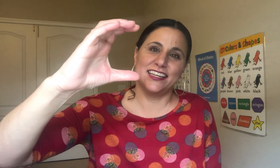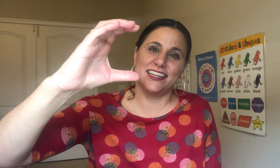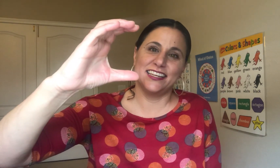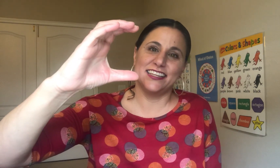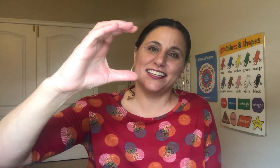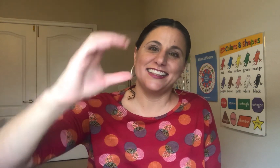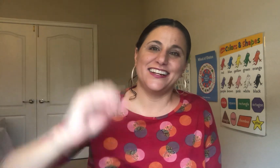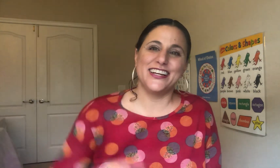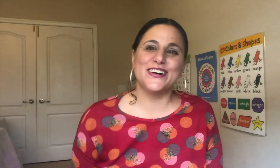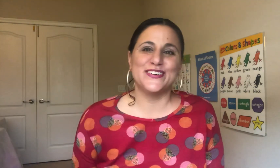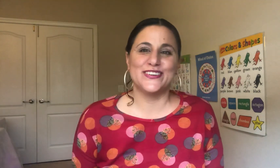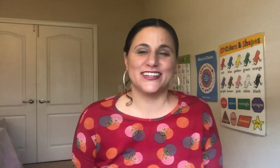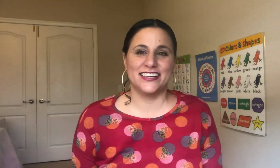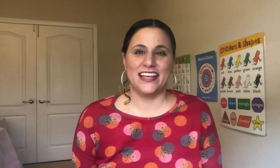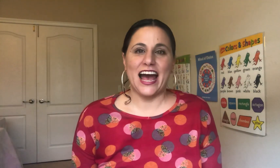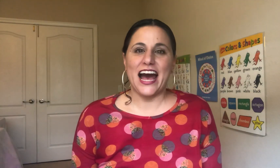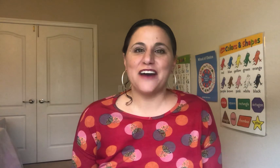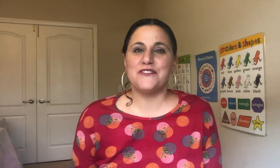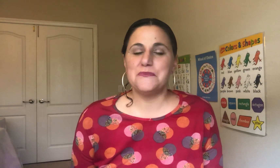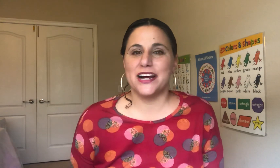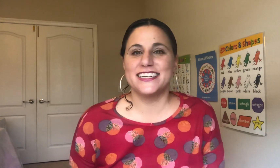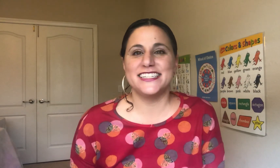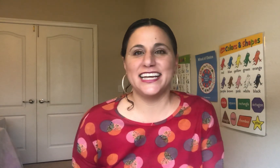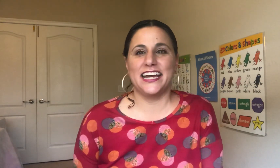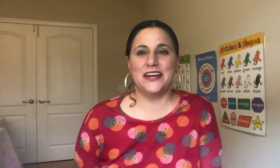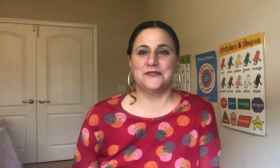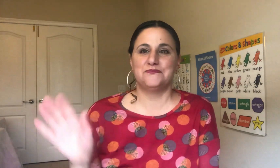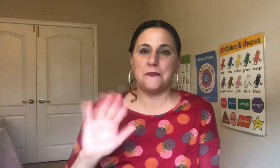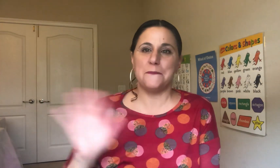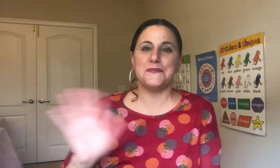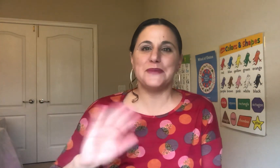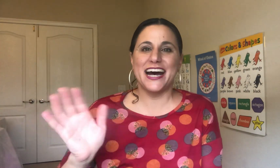There you go. Have fun practicing. Bye!